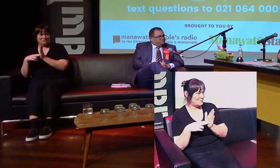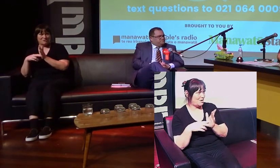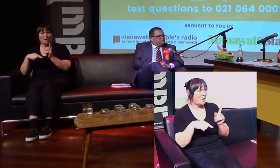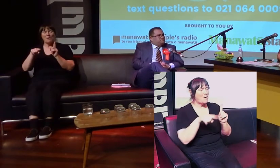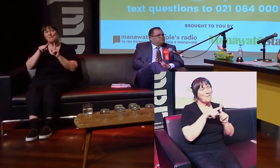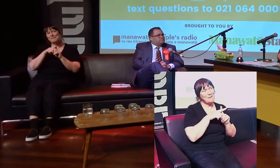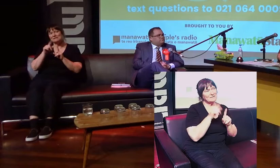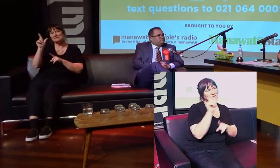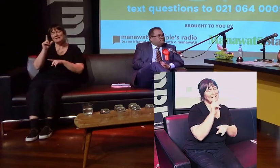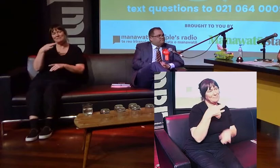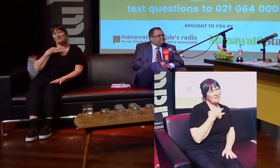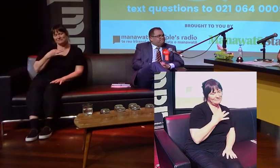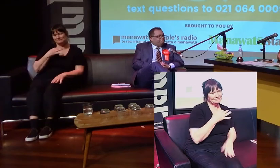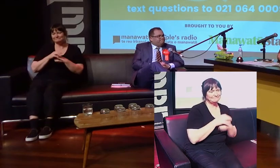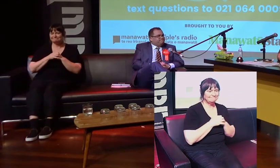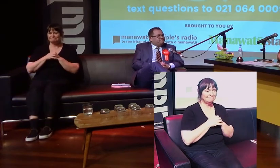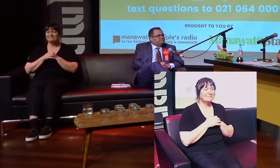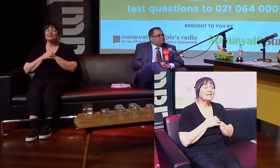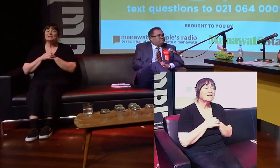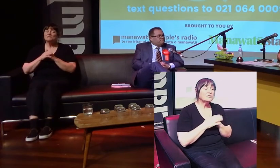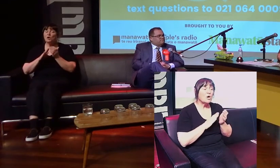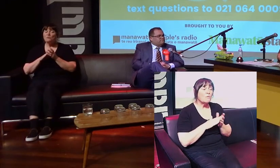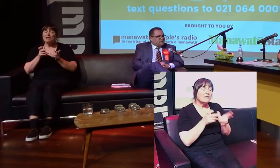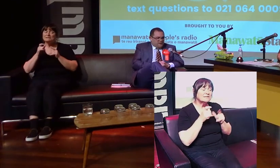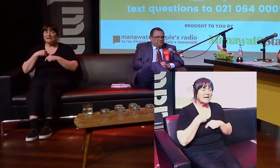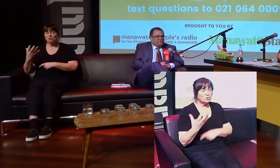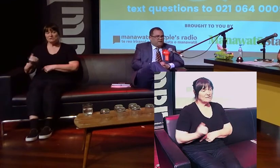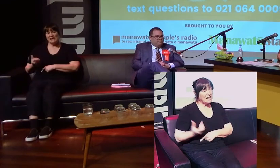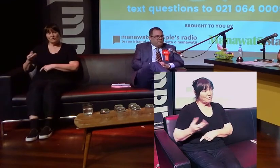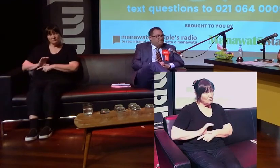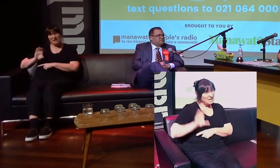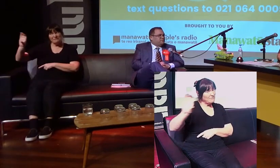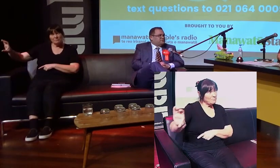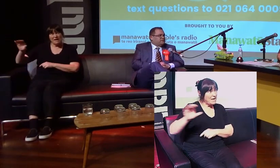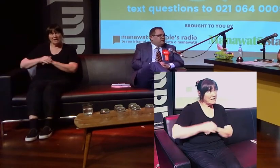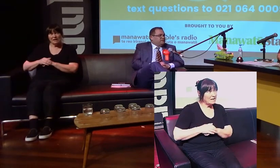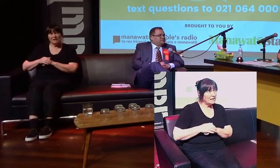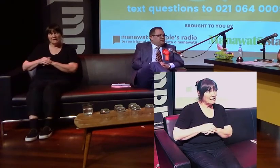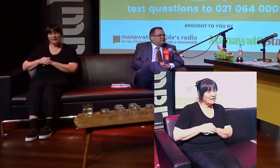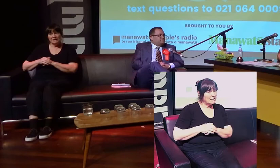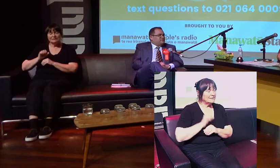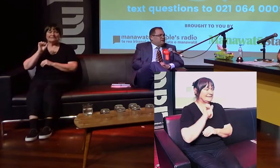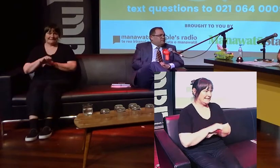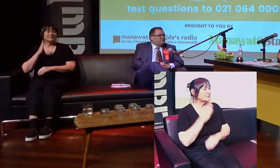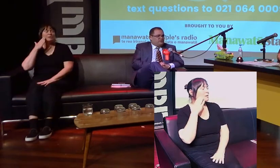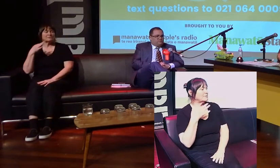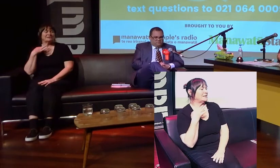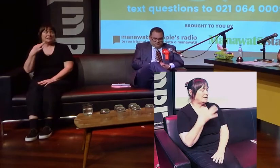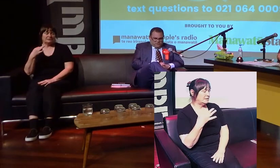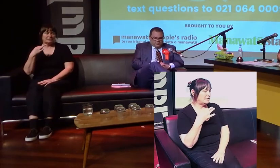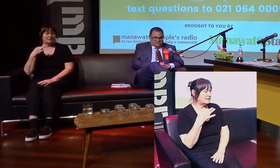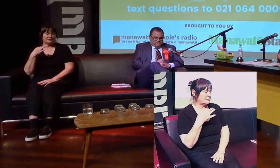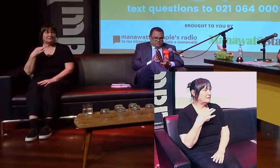returning your salary during the campaign period? I have. From the moment I was selected, I have